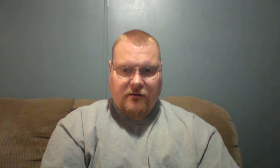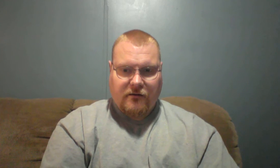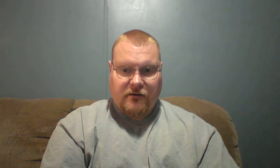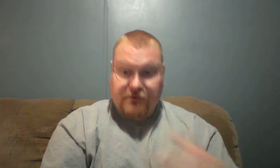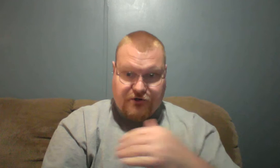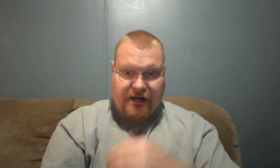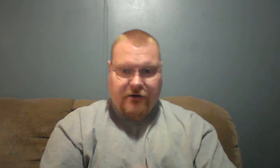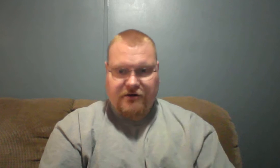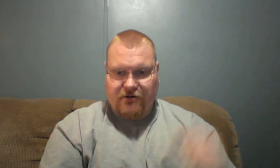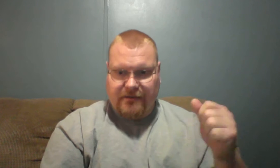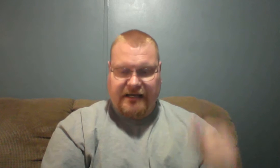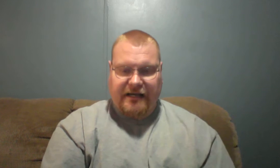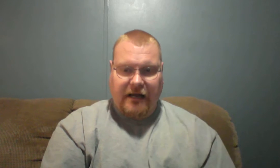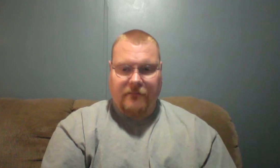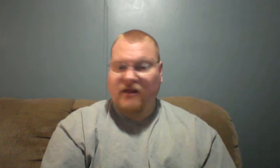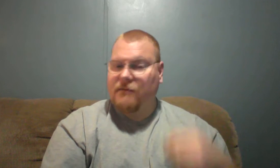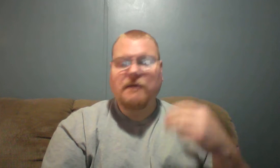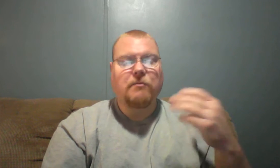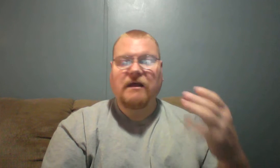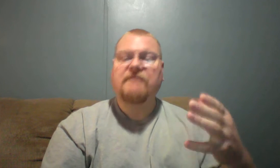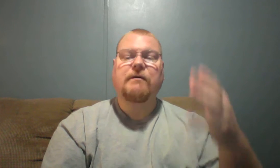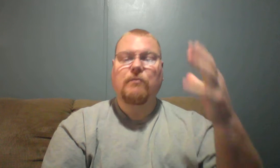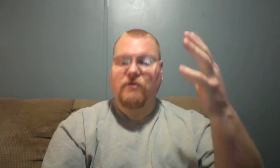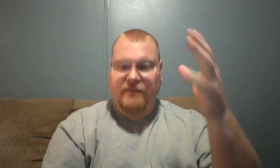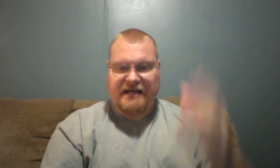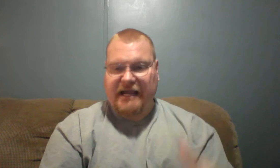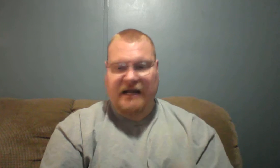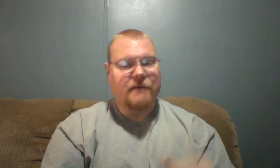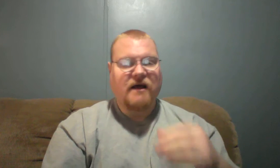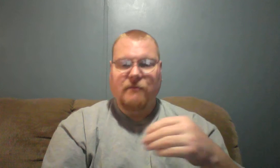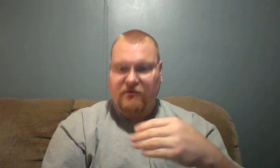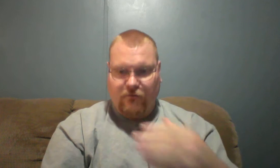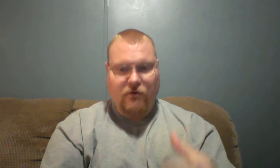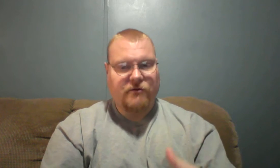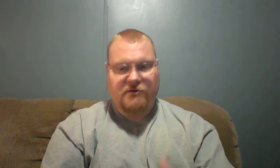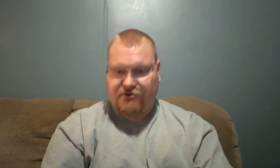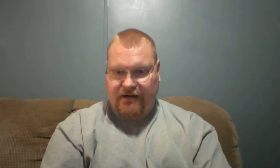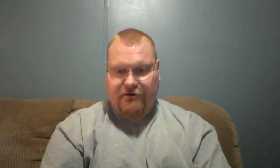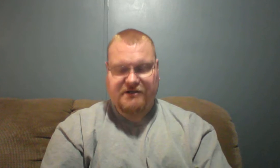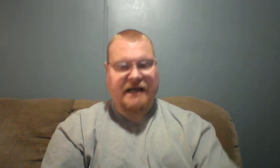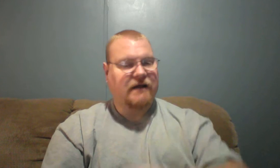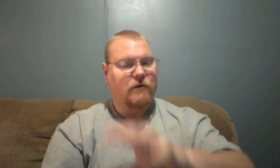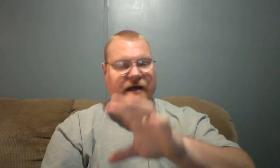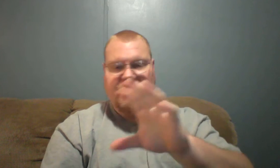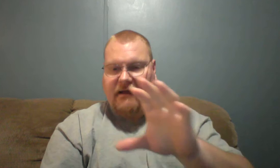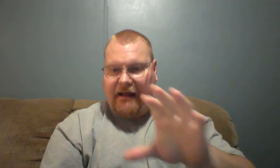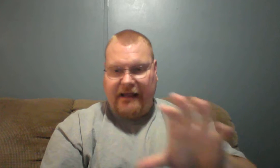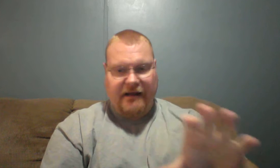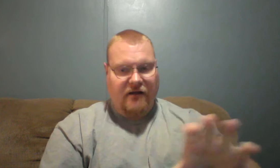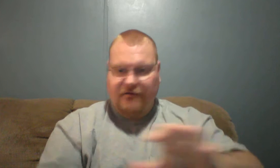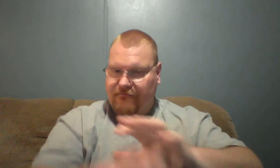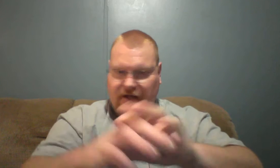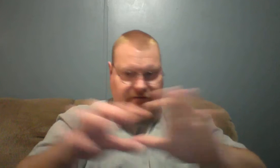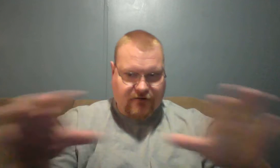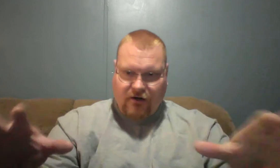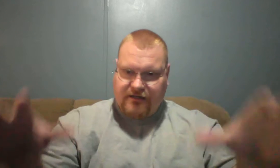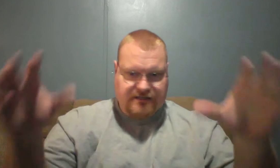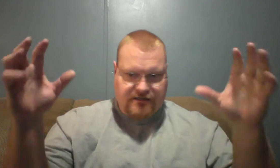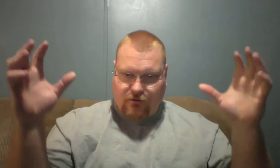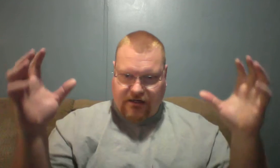the restrainer is going to be taken out. A lot of people believe that we're going to be taken up before the restrainer is taken away and the flood of darkness is going to